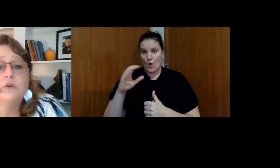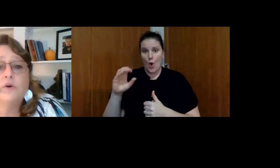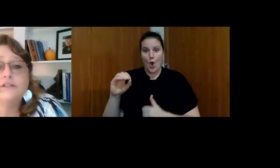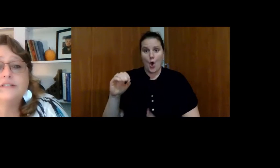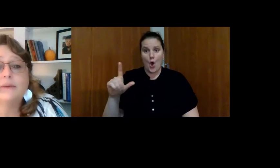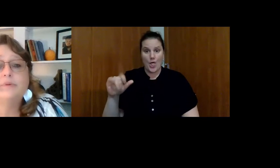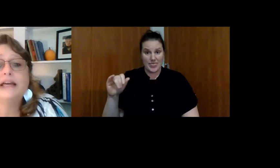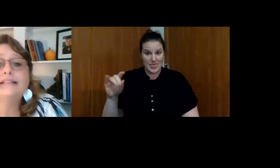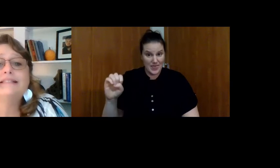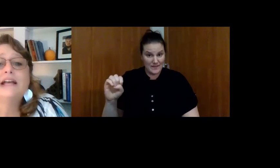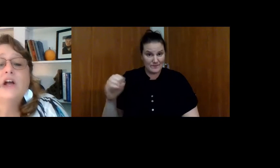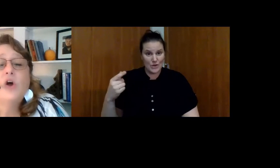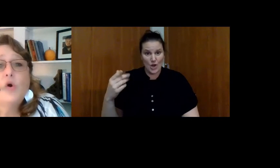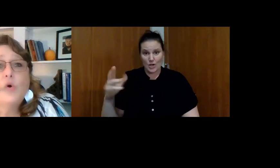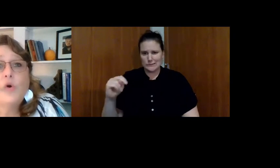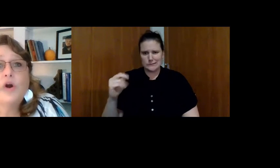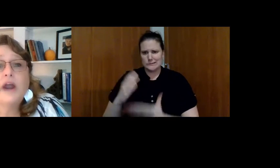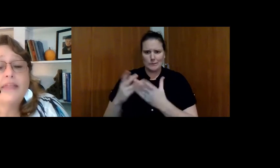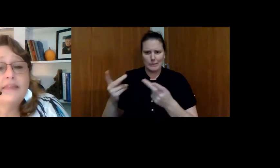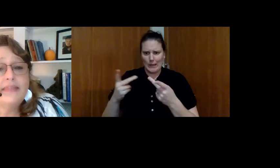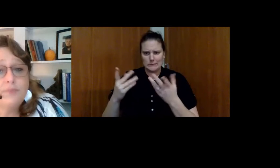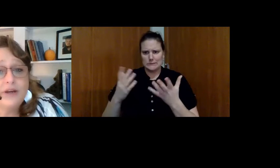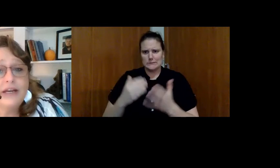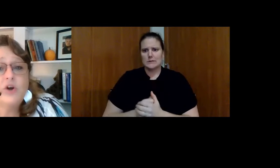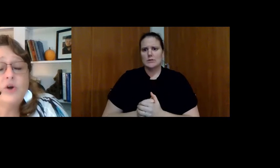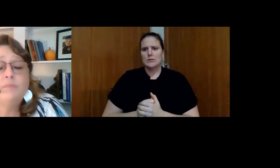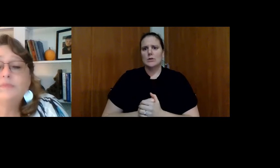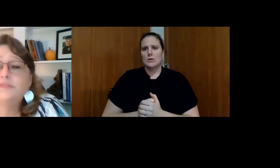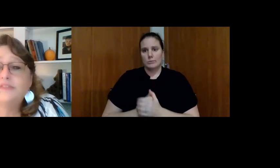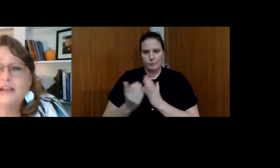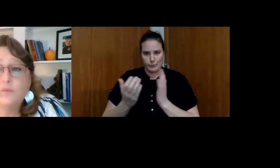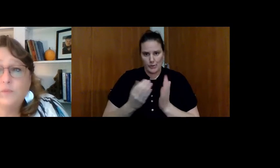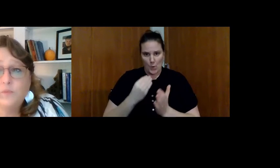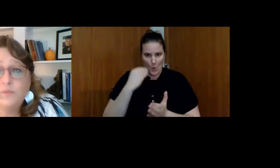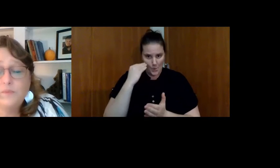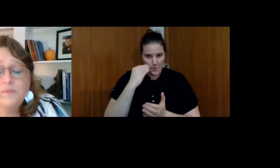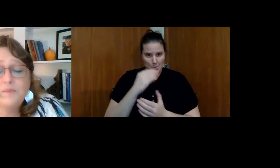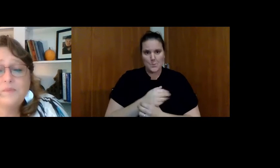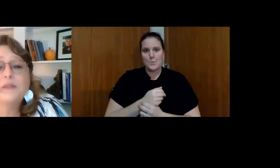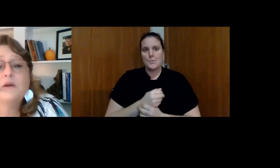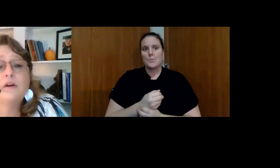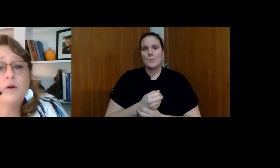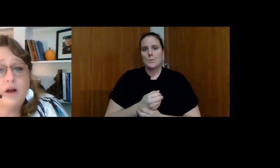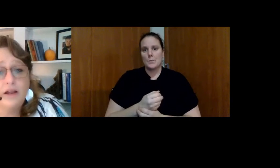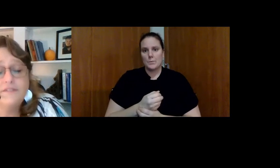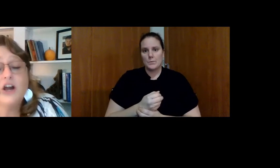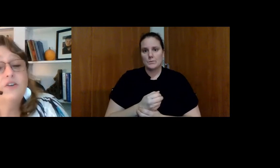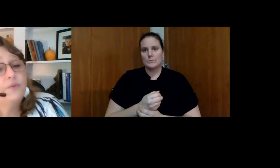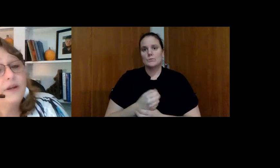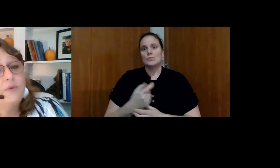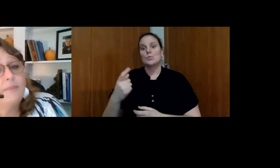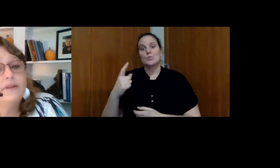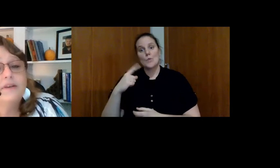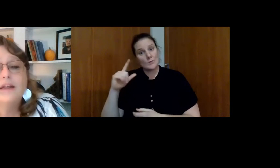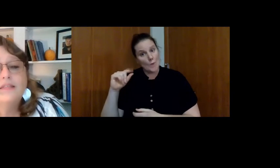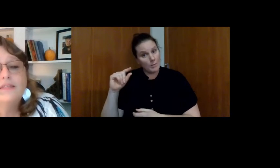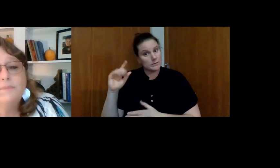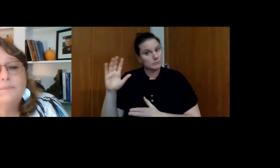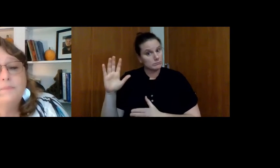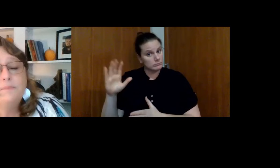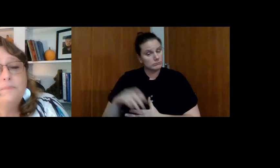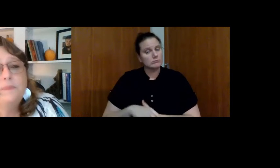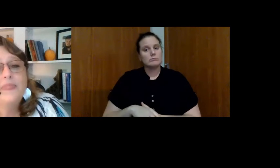Garden or someplace or and then they bring it home. They. Oh, Olive Garden and Red Robin.